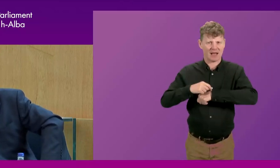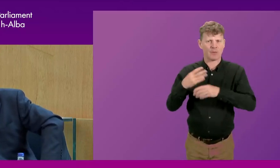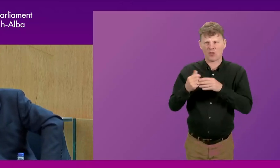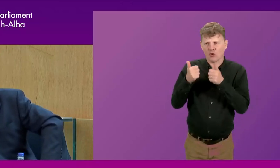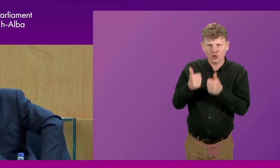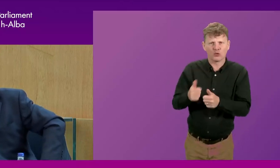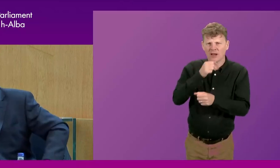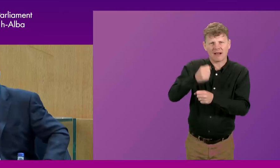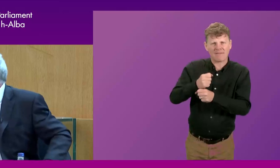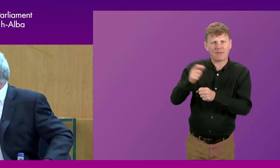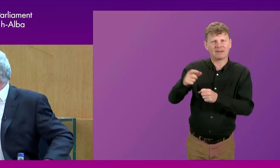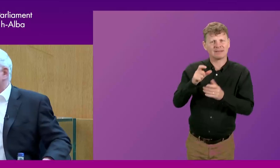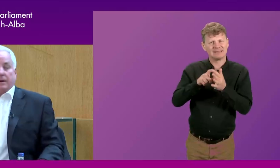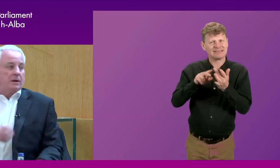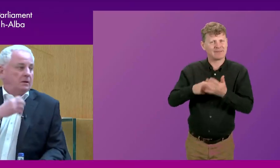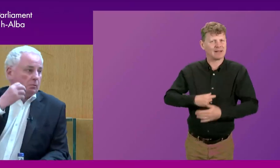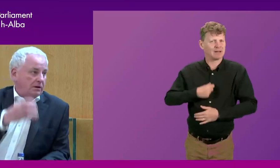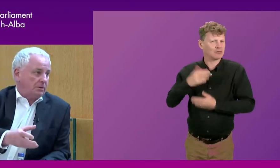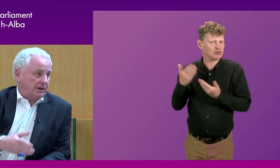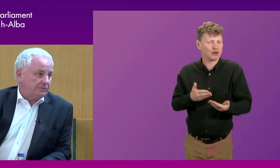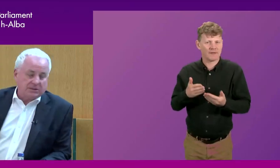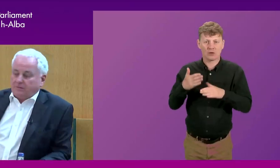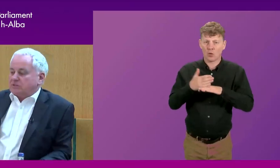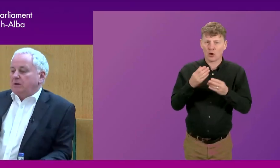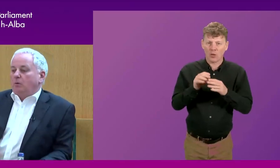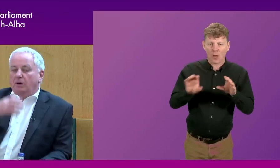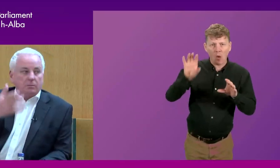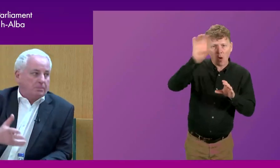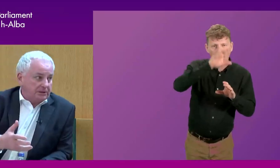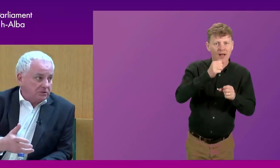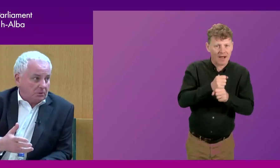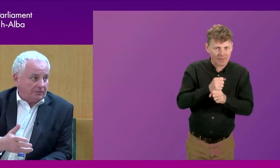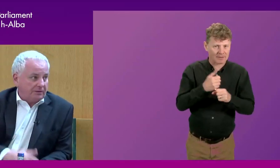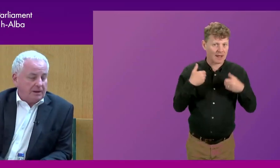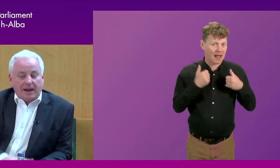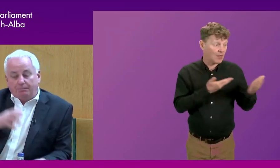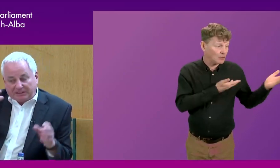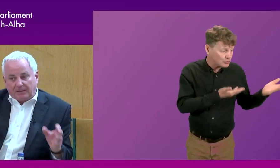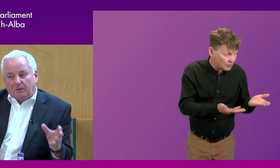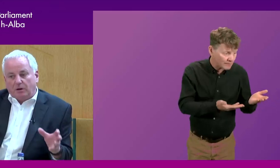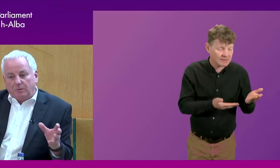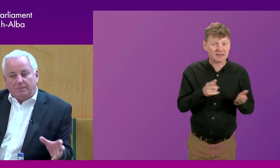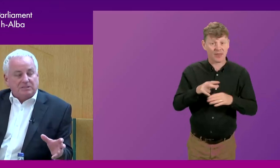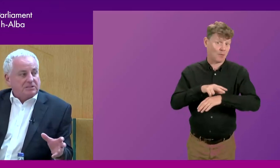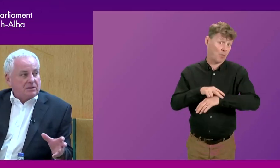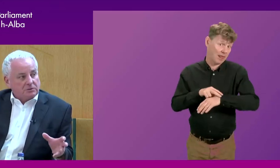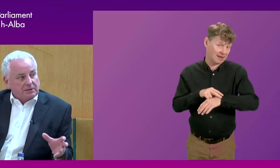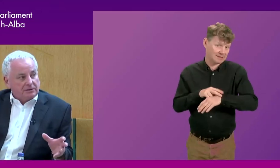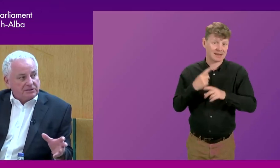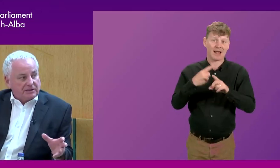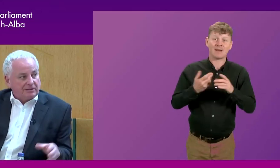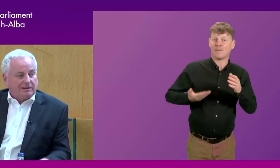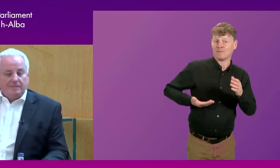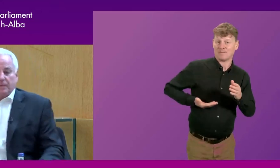actually implemented it, working with local government, working with the health service, working with the police who were going after them, and particularly working with the businesses in the